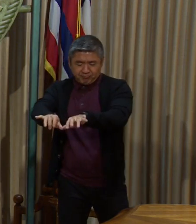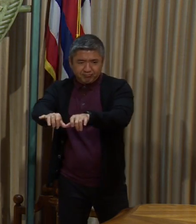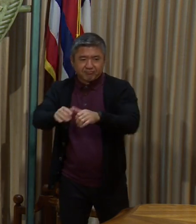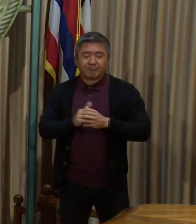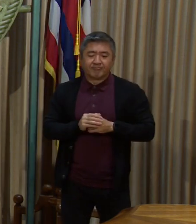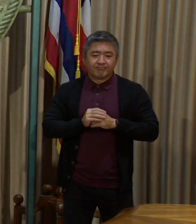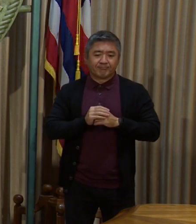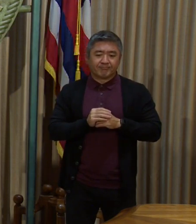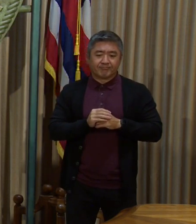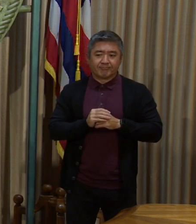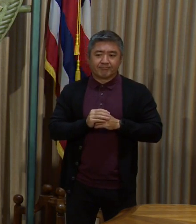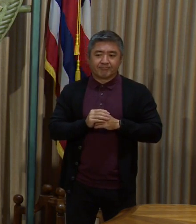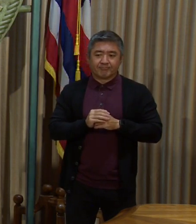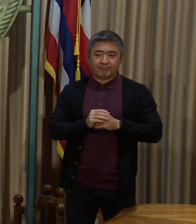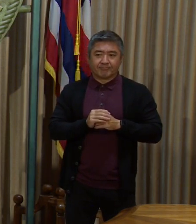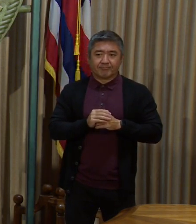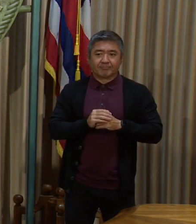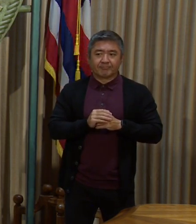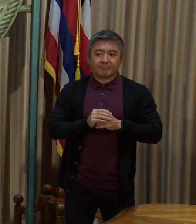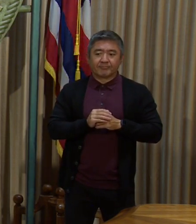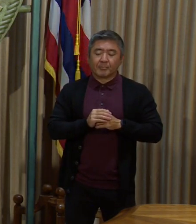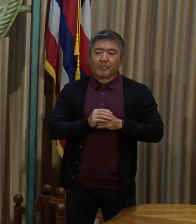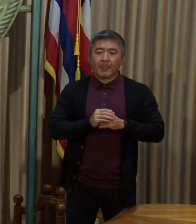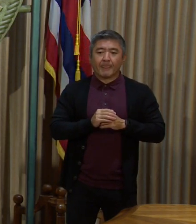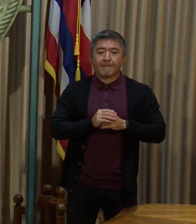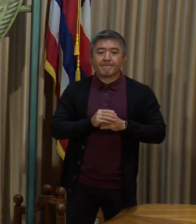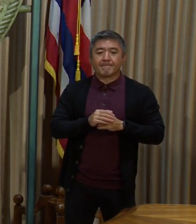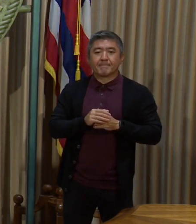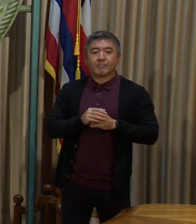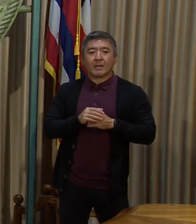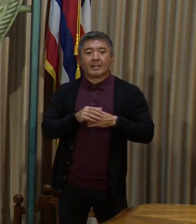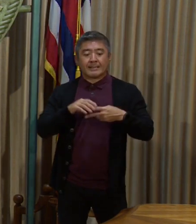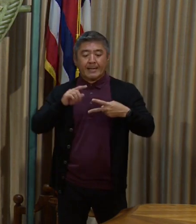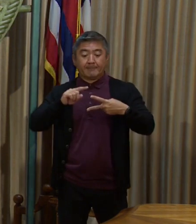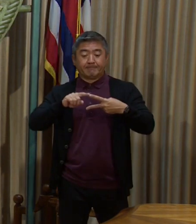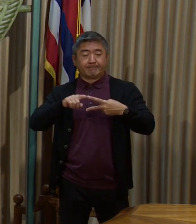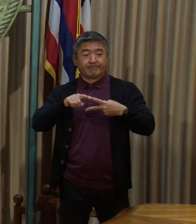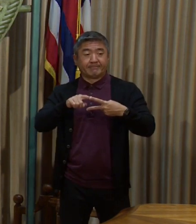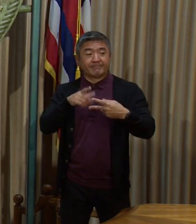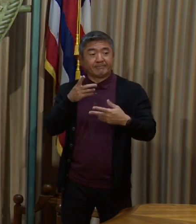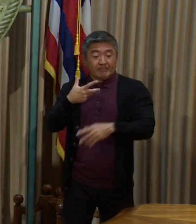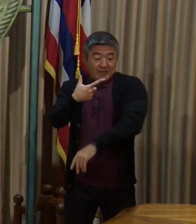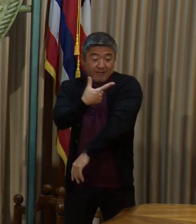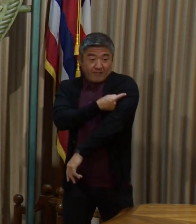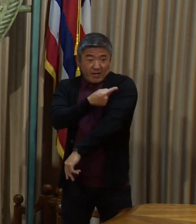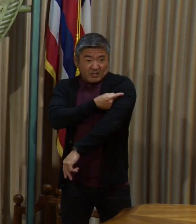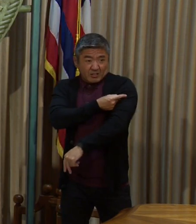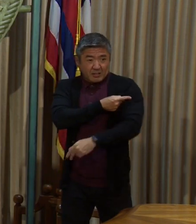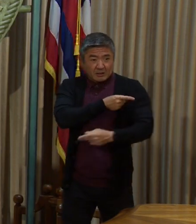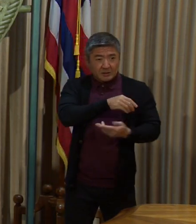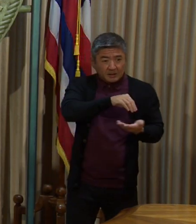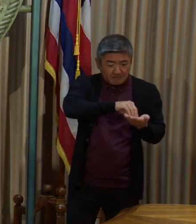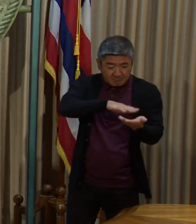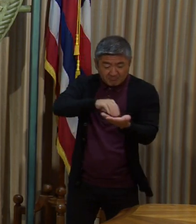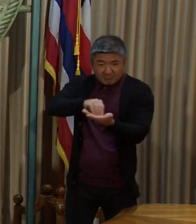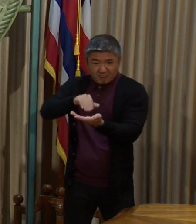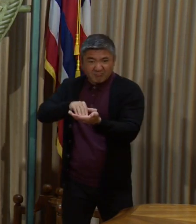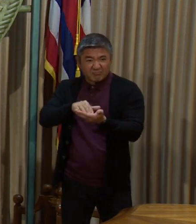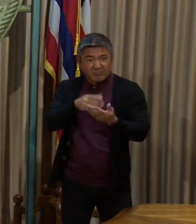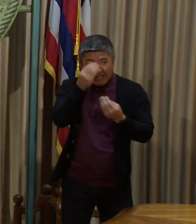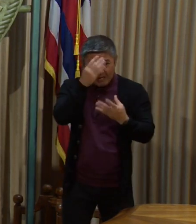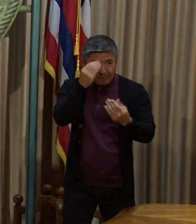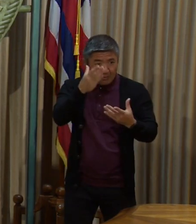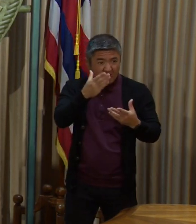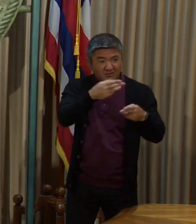regards to getting access to vaccination records here in the state of Hawaii, anyone that we